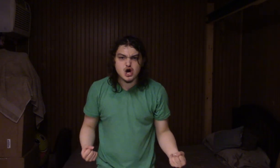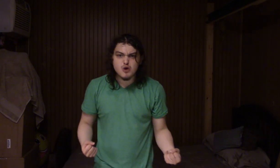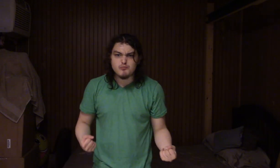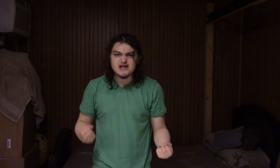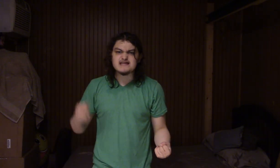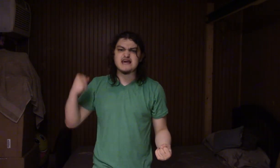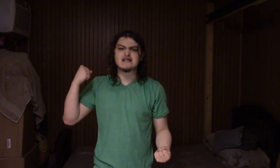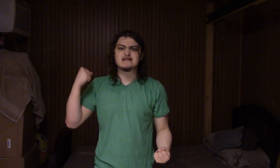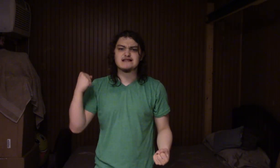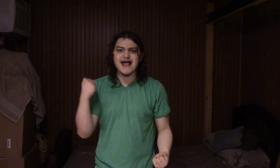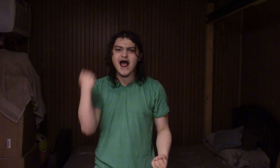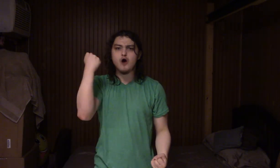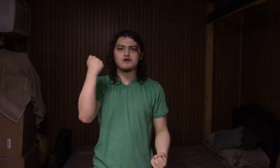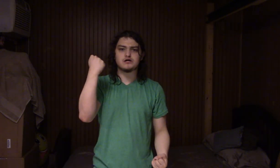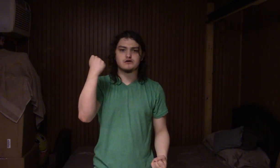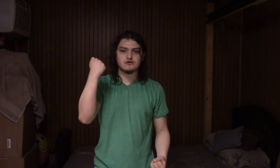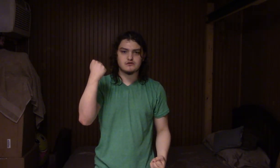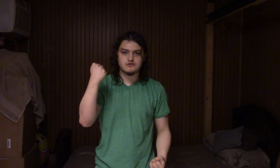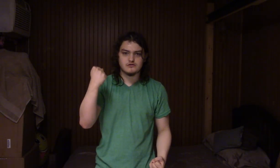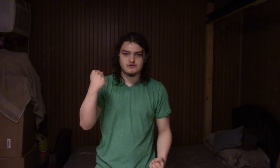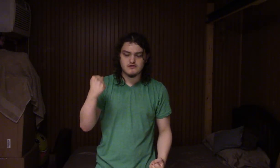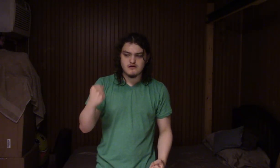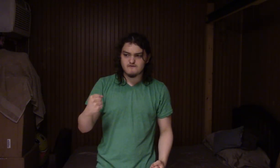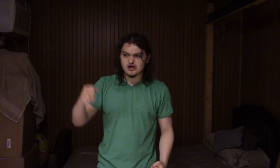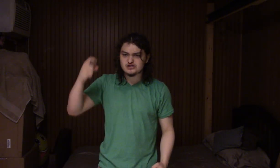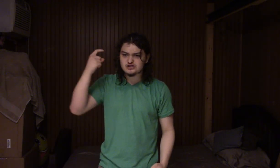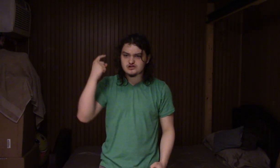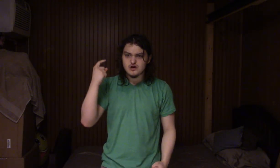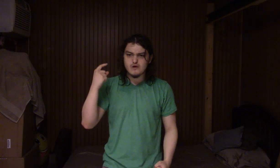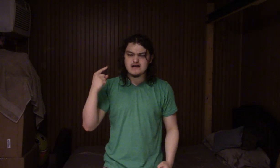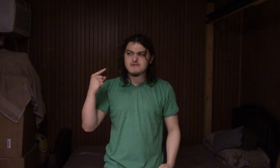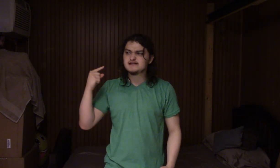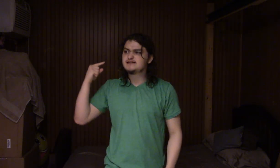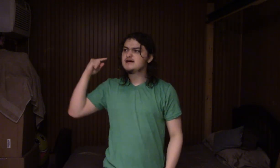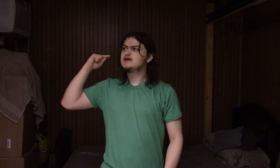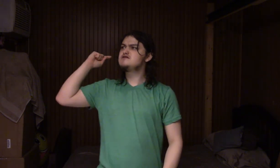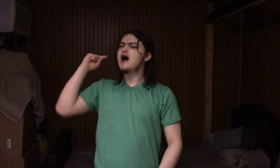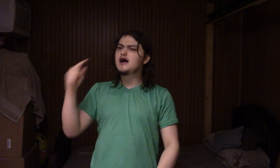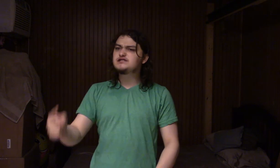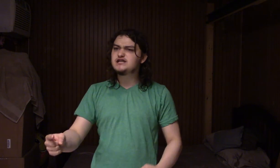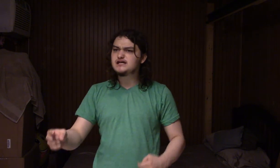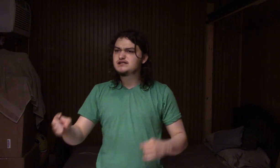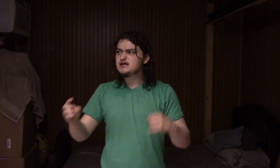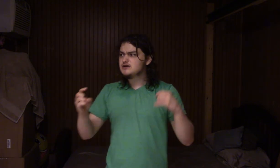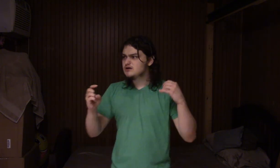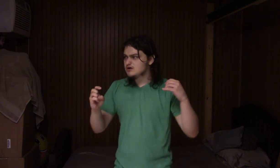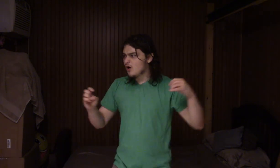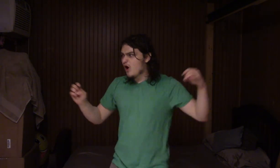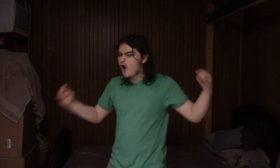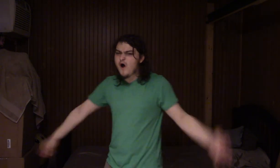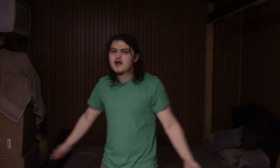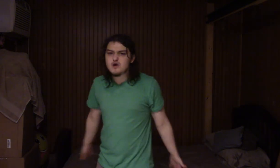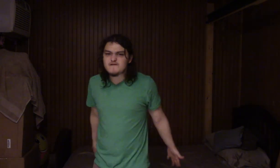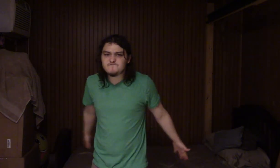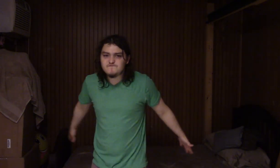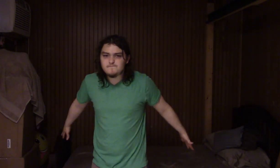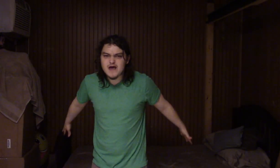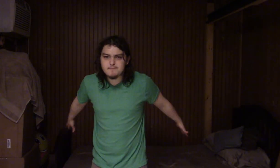but get louder. For, we must not just argue with people